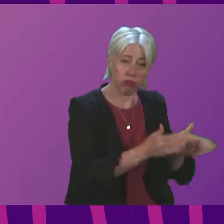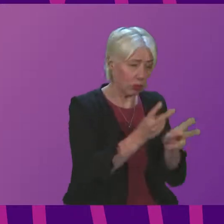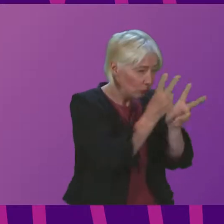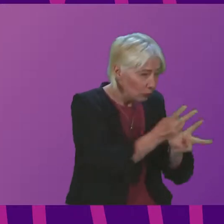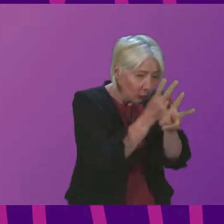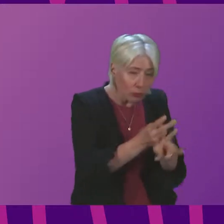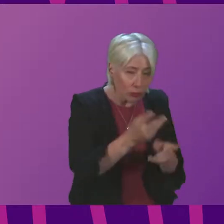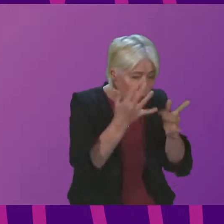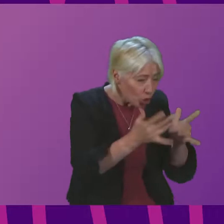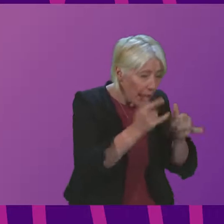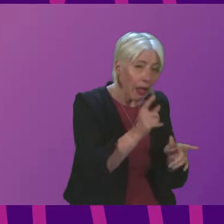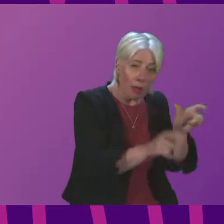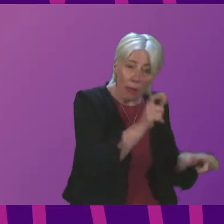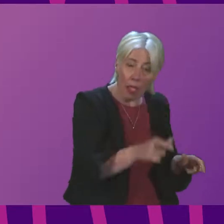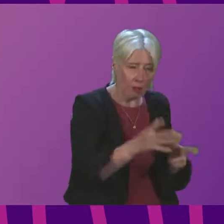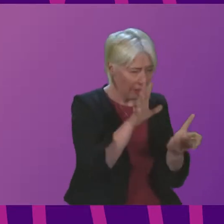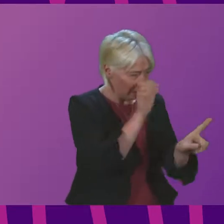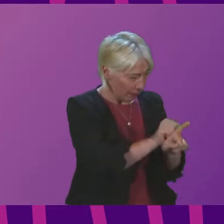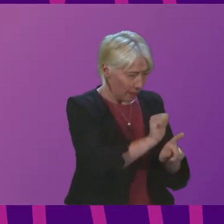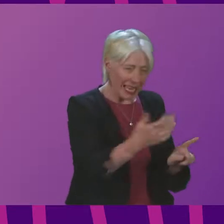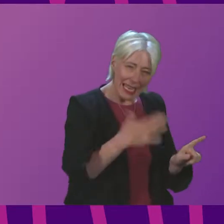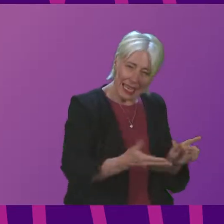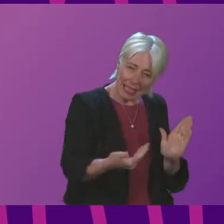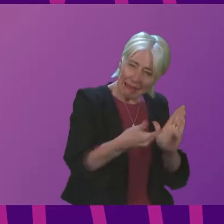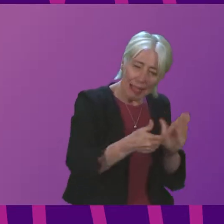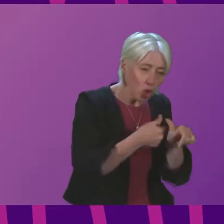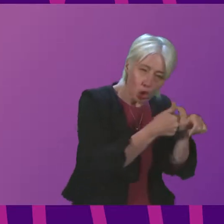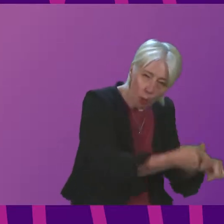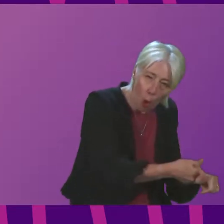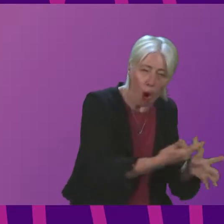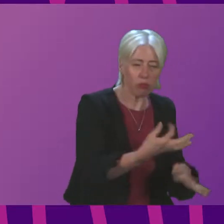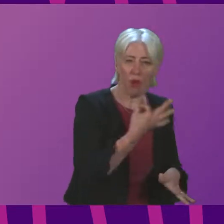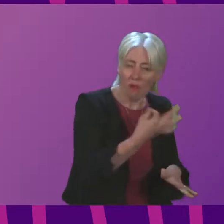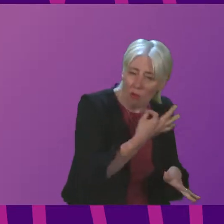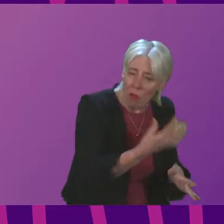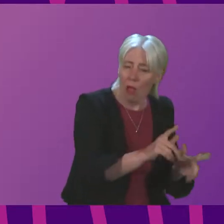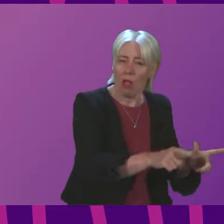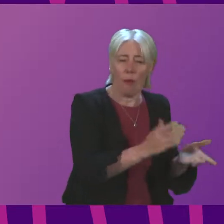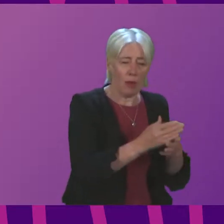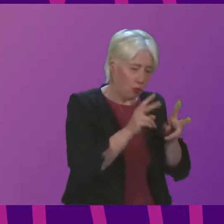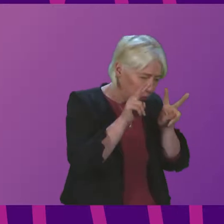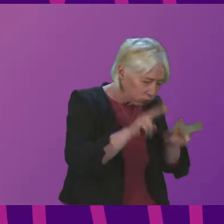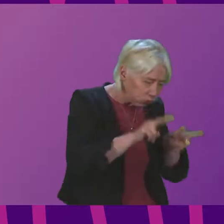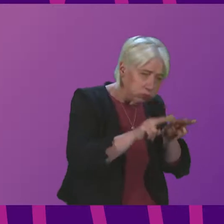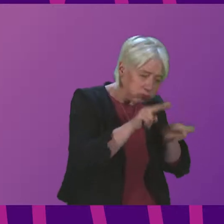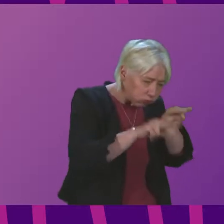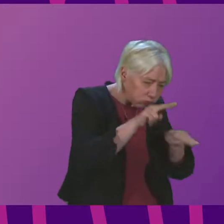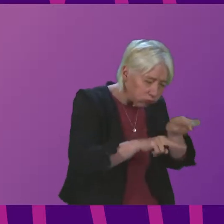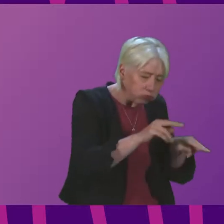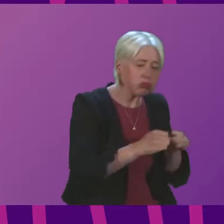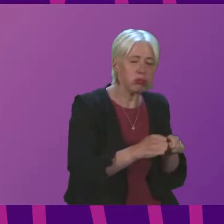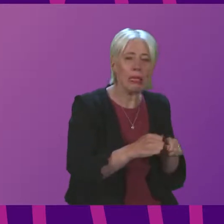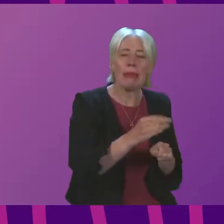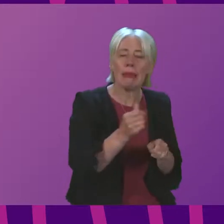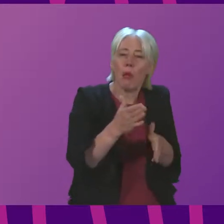this has helped to identify those who may be in need of additional support, and will continue to be closely monitored. There were a small number of